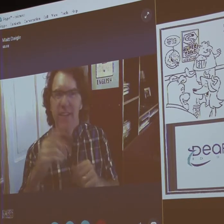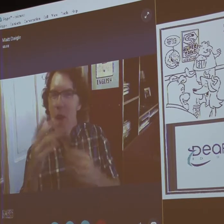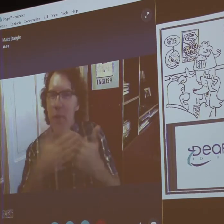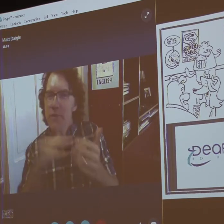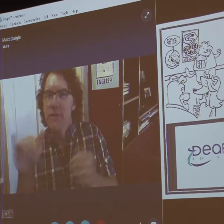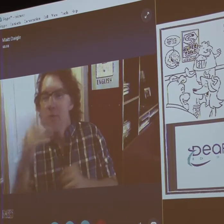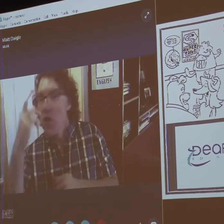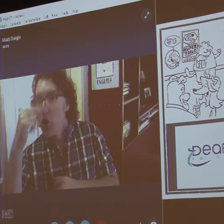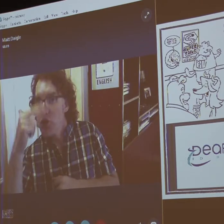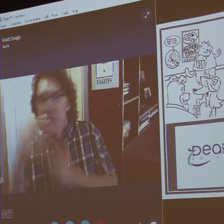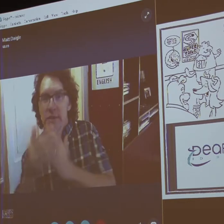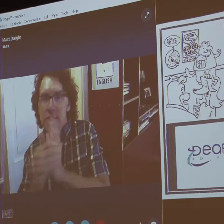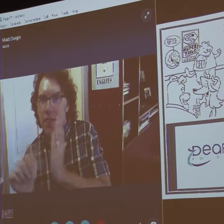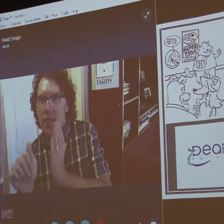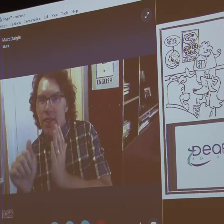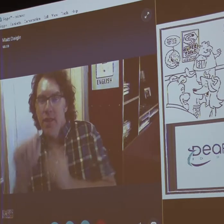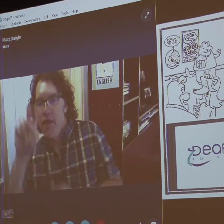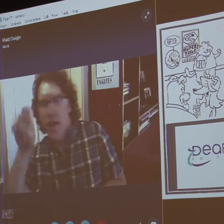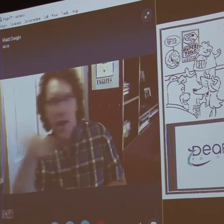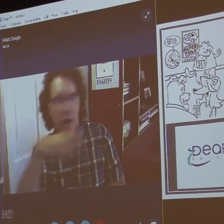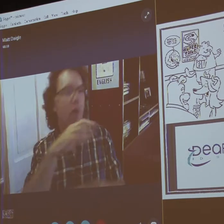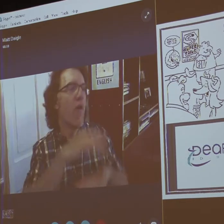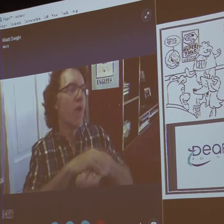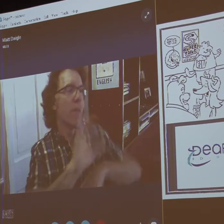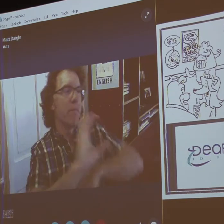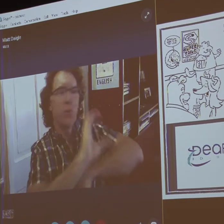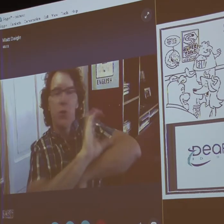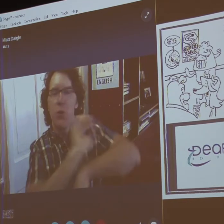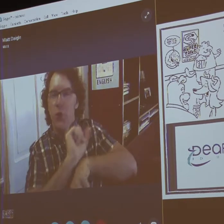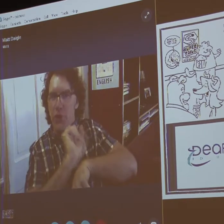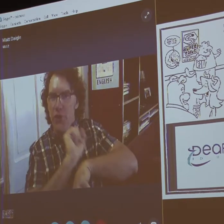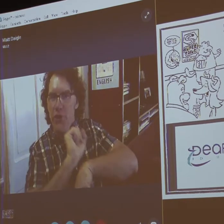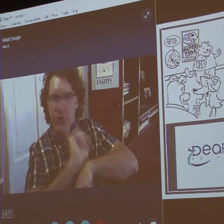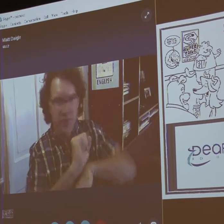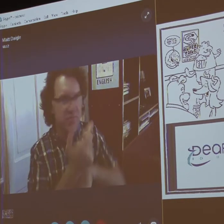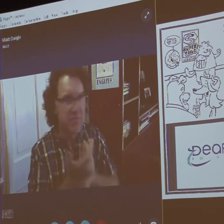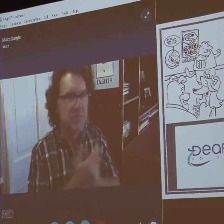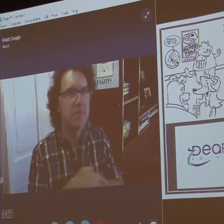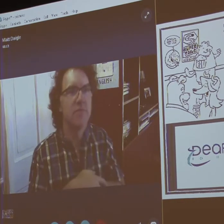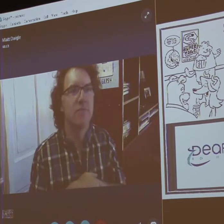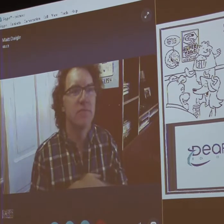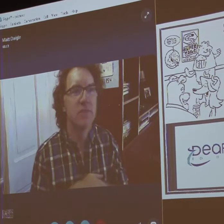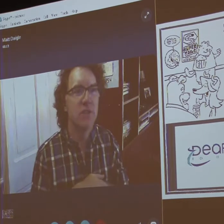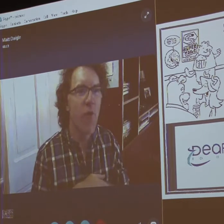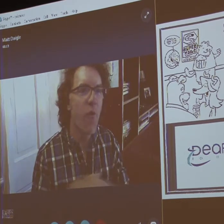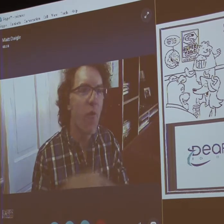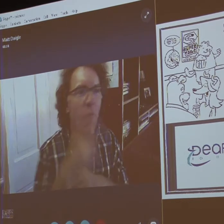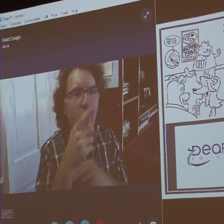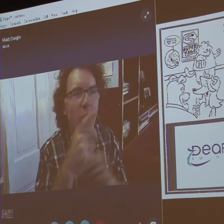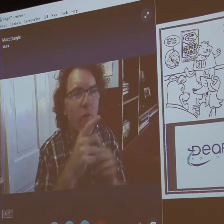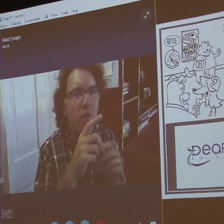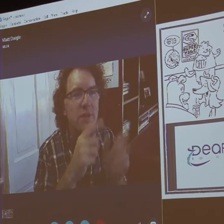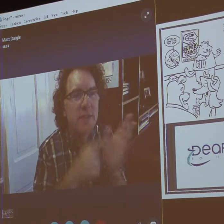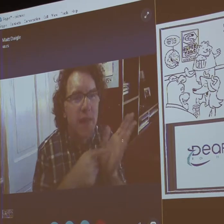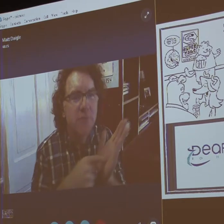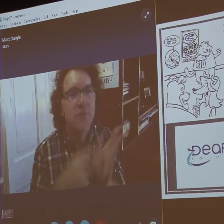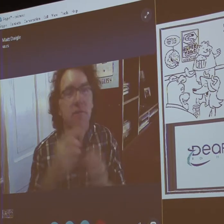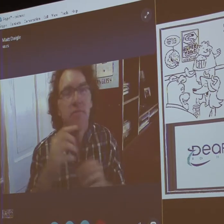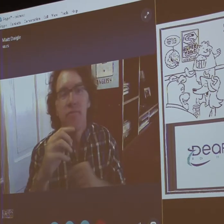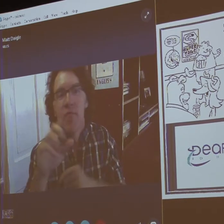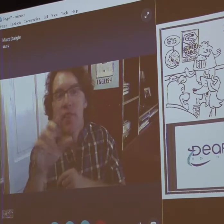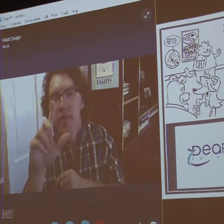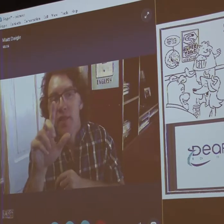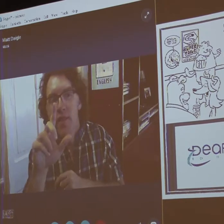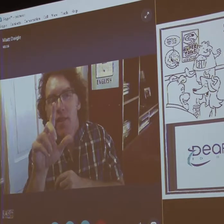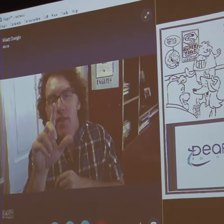I did some art that you can see I kind of incorporated some of my cartooning into some of my